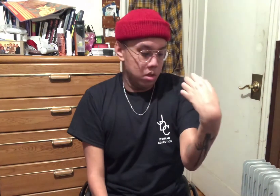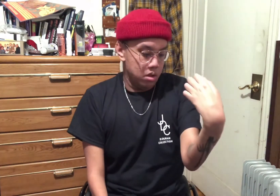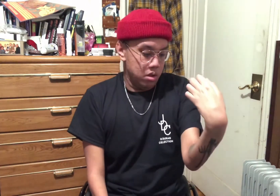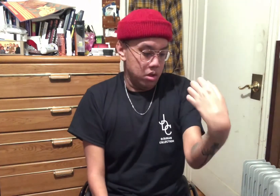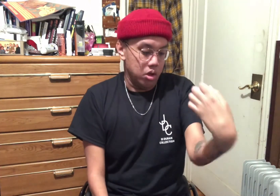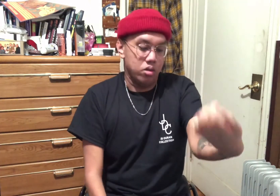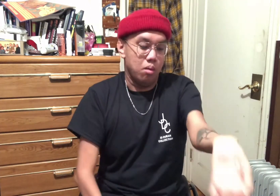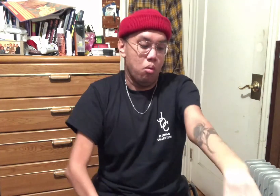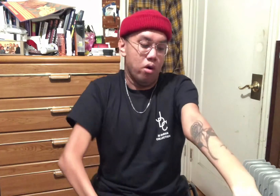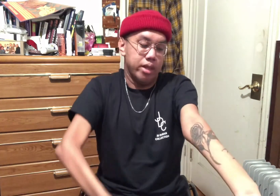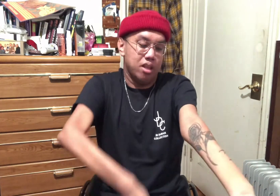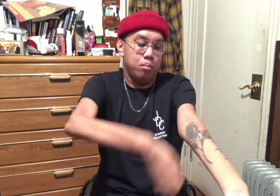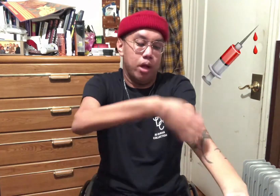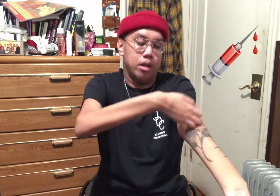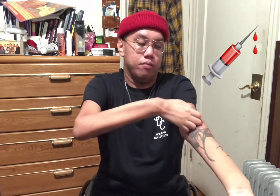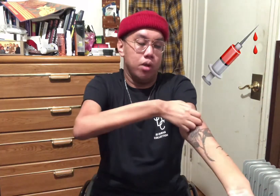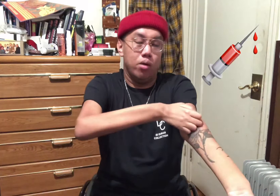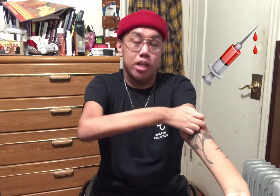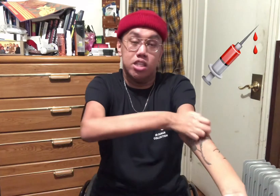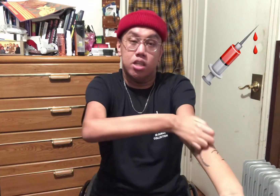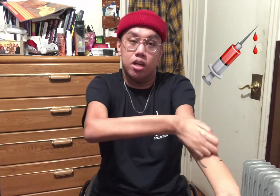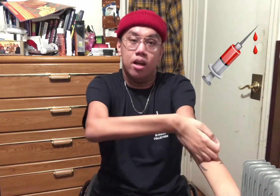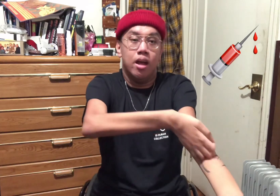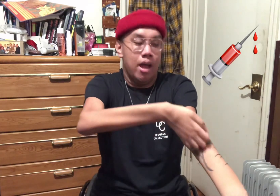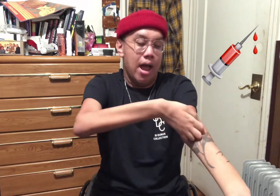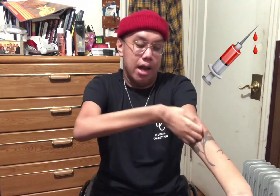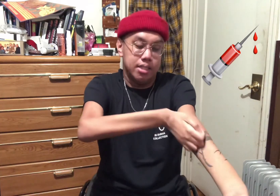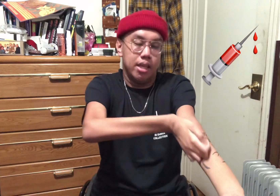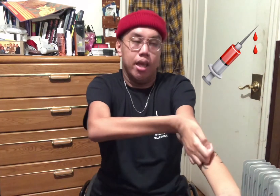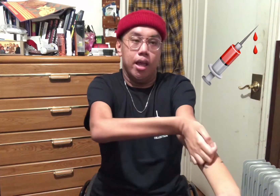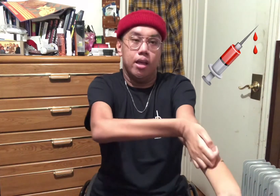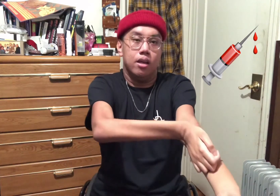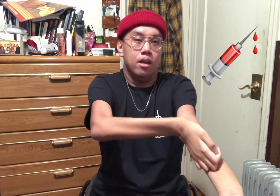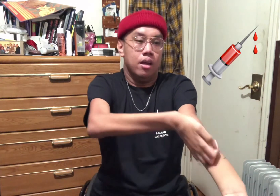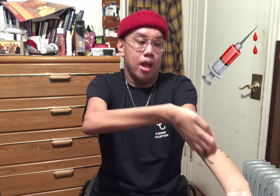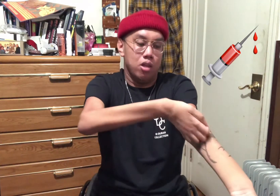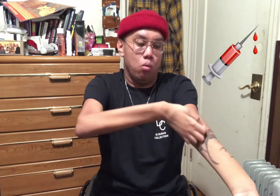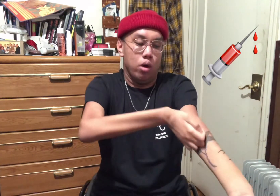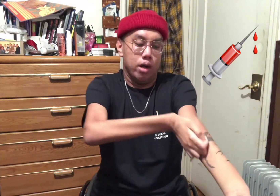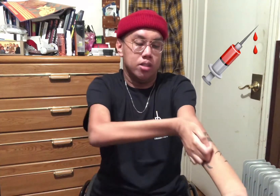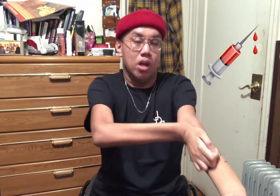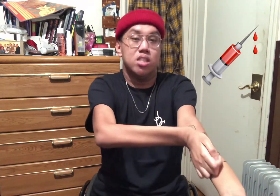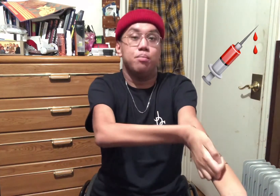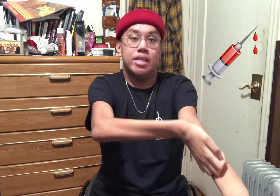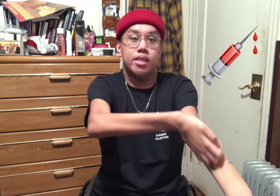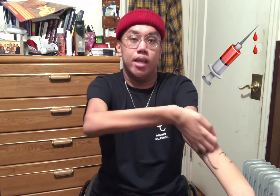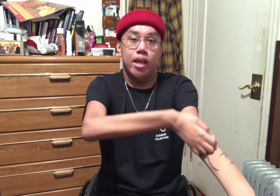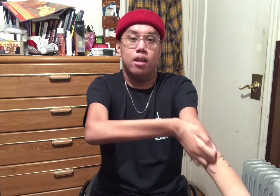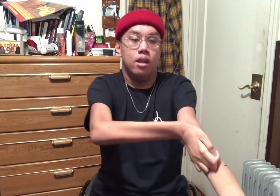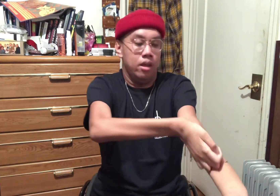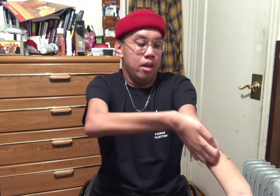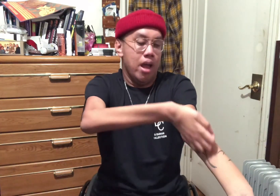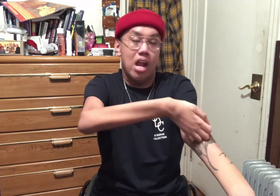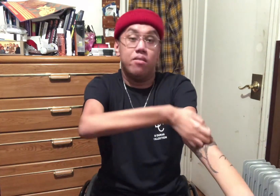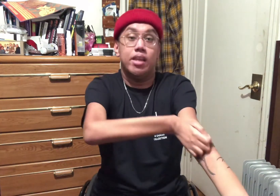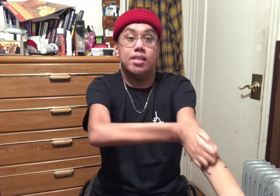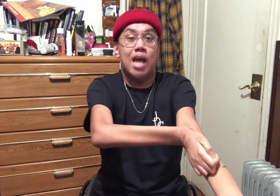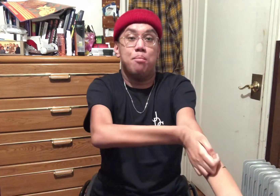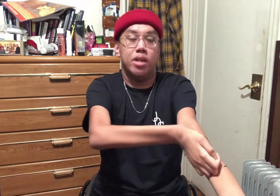you know, the more that the blood can flow easier as the ink and the work starts mixing in and everything is happening.